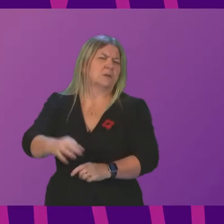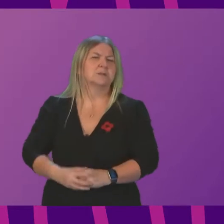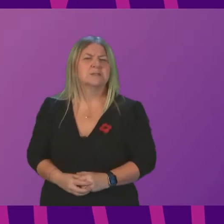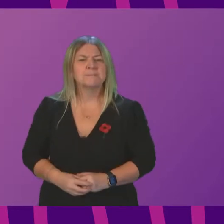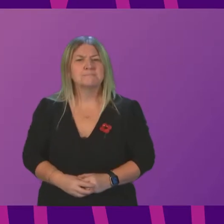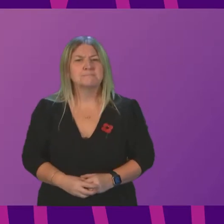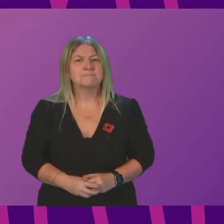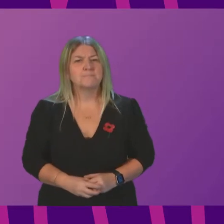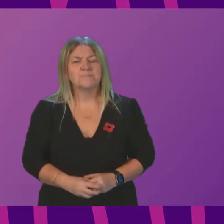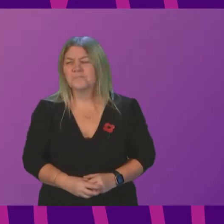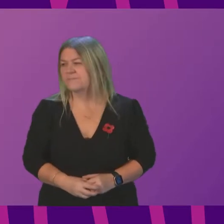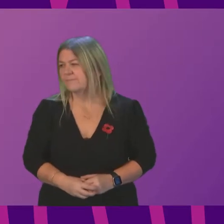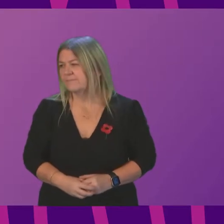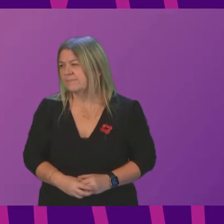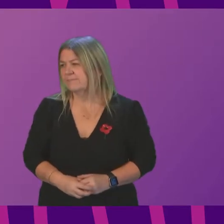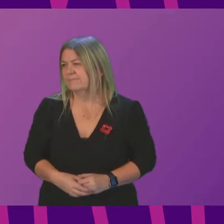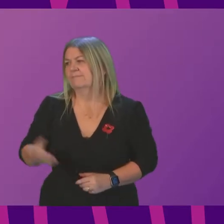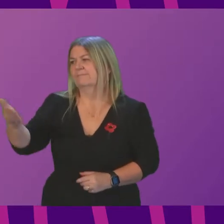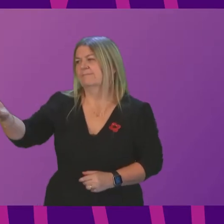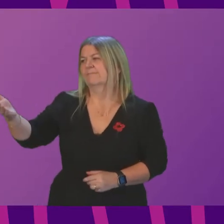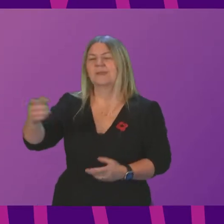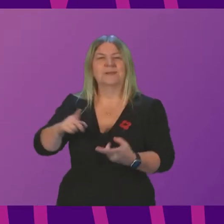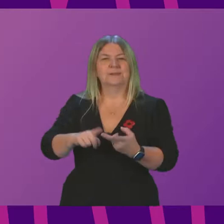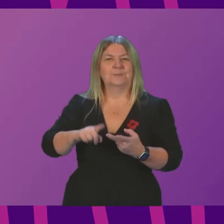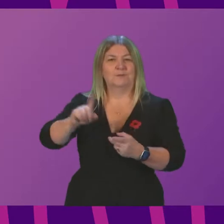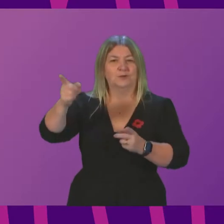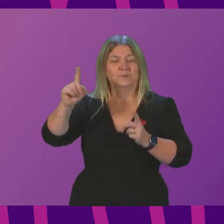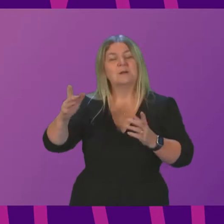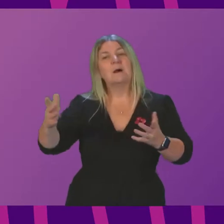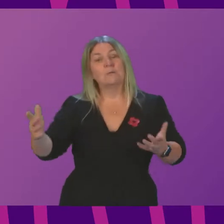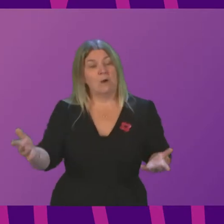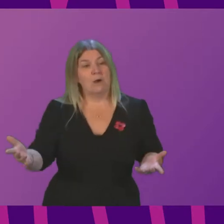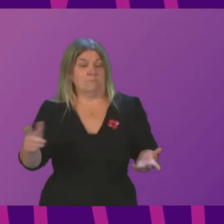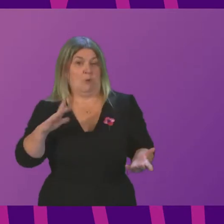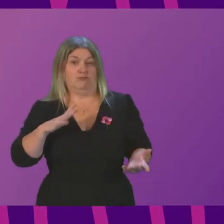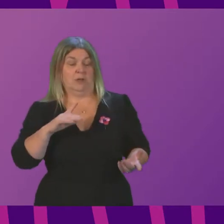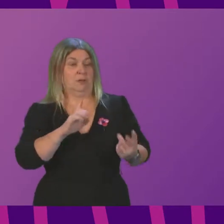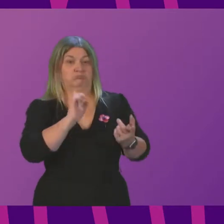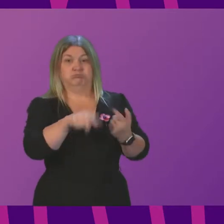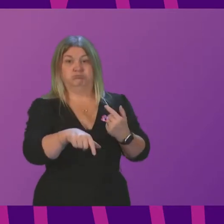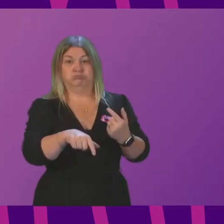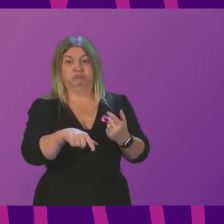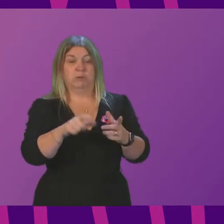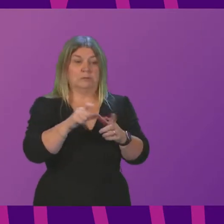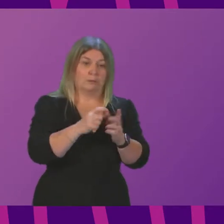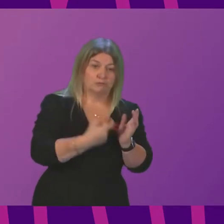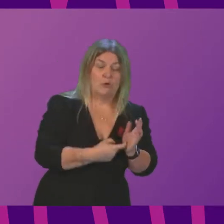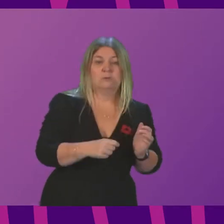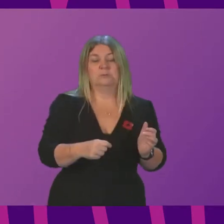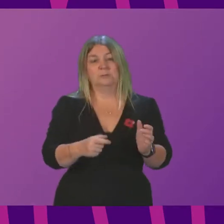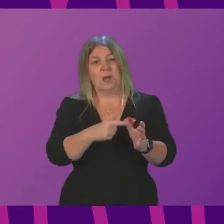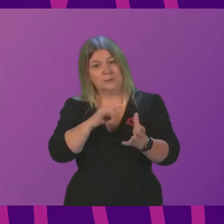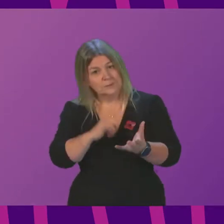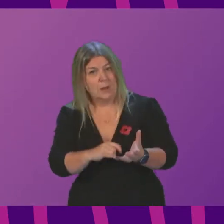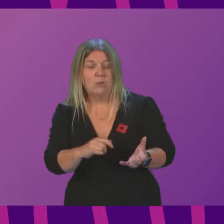I have set out in my answers to Douglas Ross and Anas Sarwar some of the substance of the issue, so I will not rehearse it